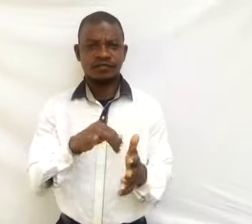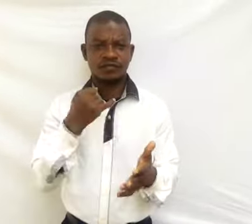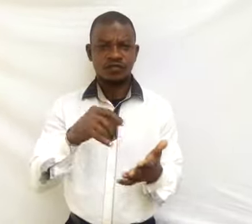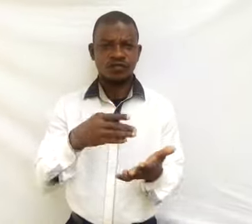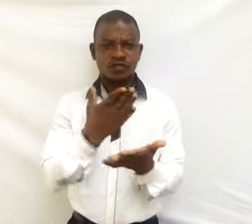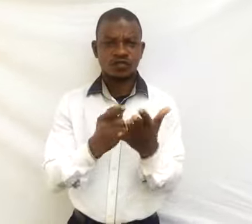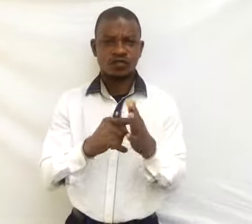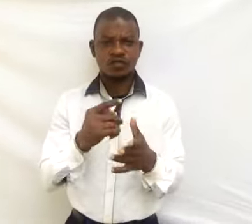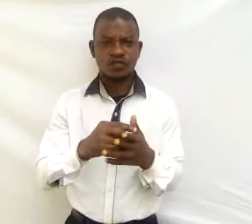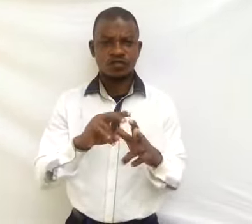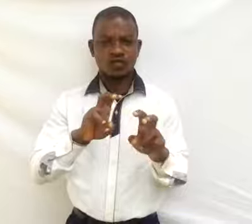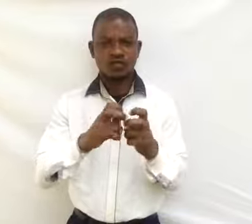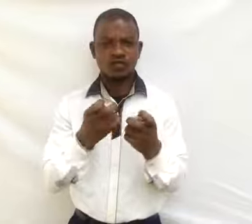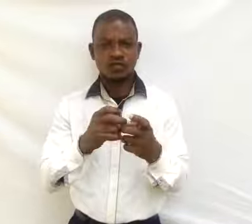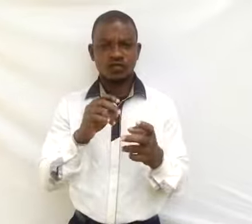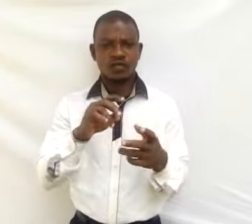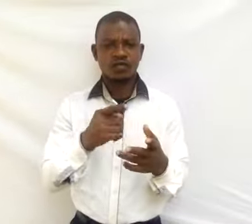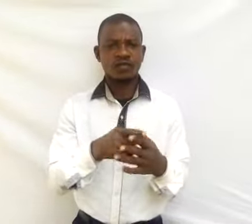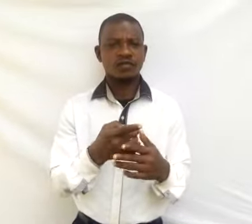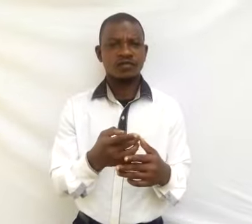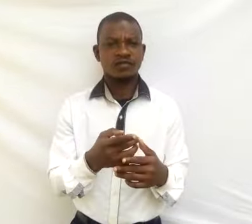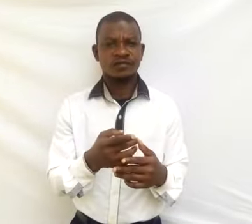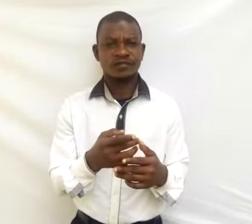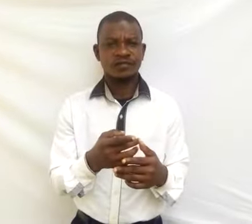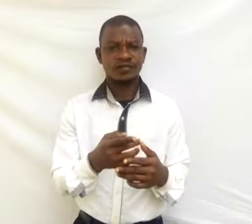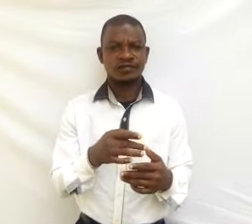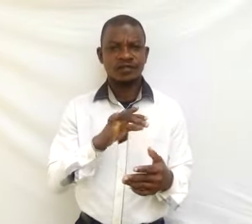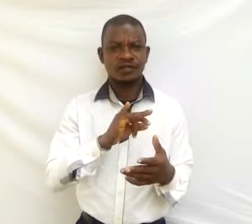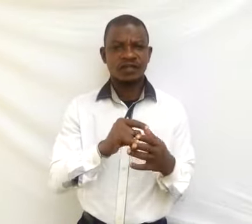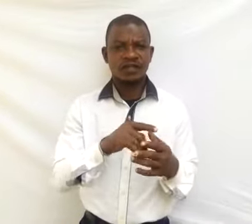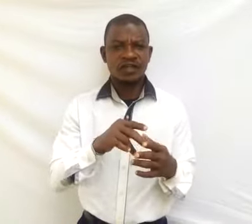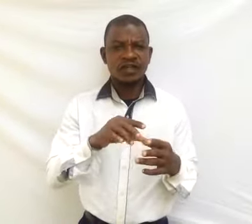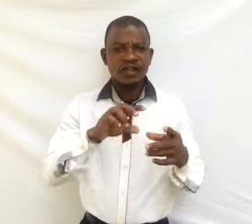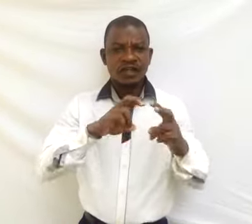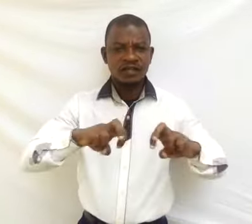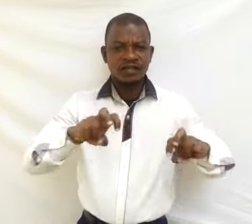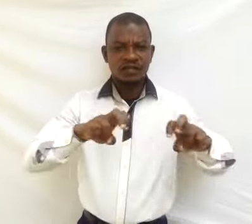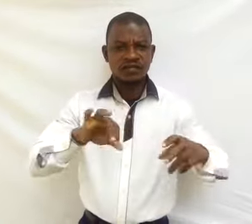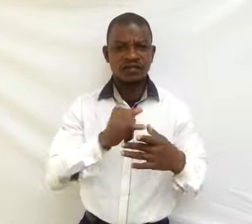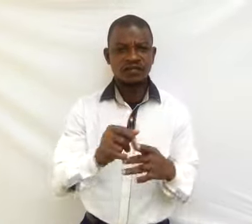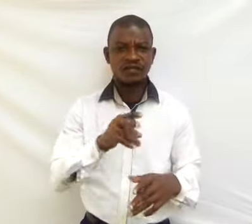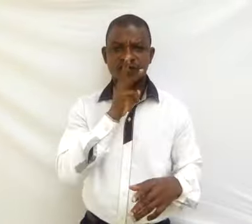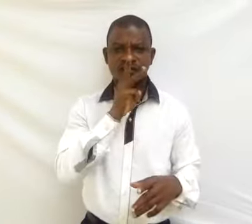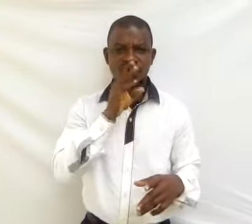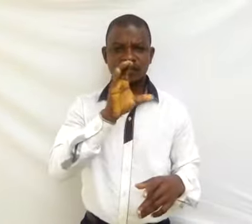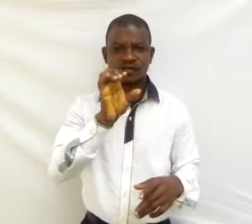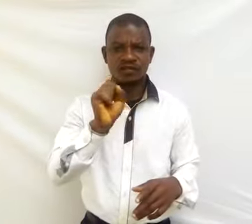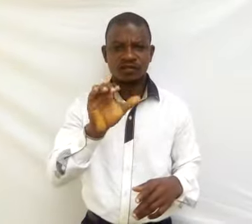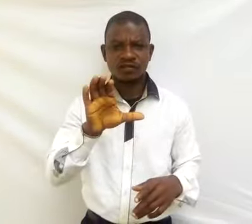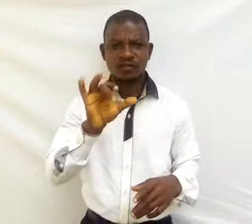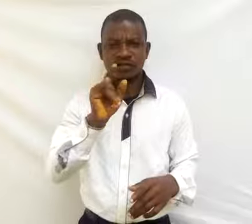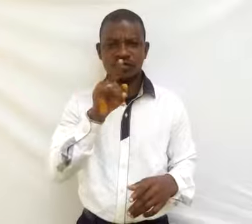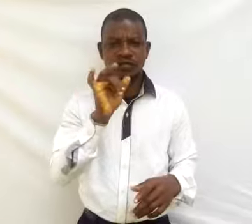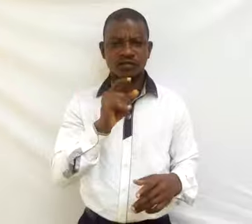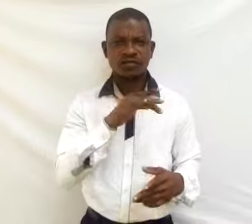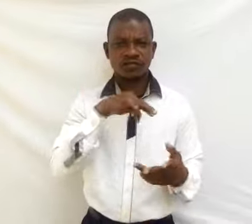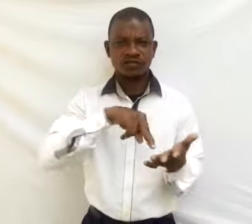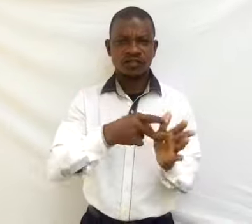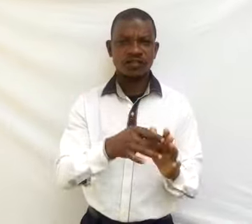terminologies Analogy of water cycle Meaning of water